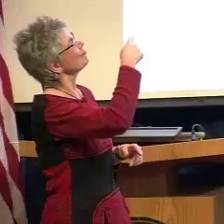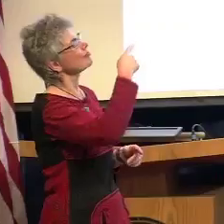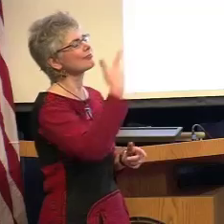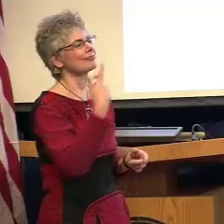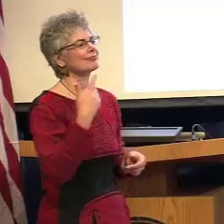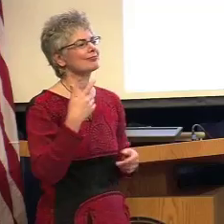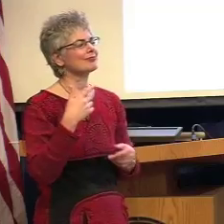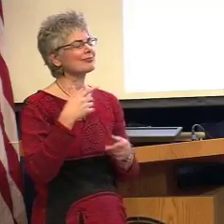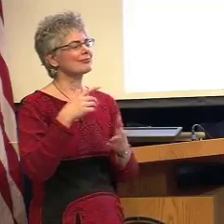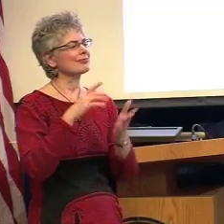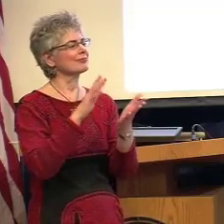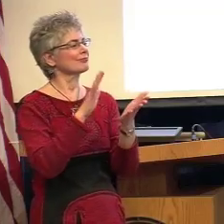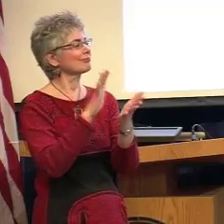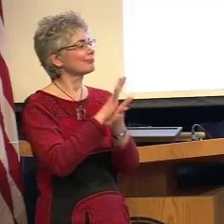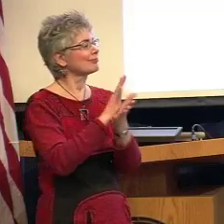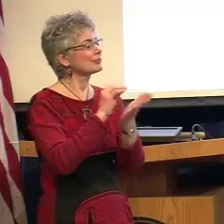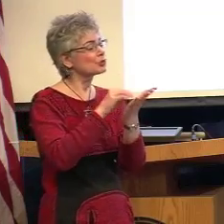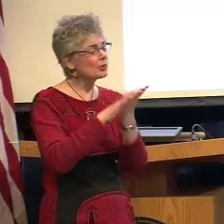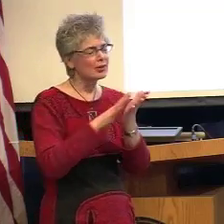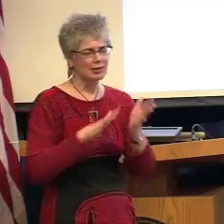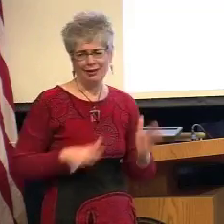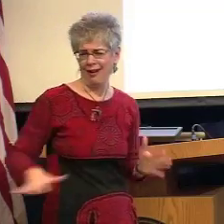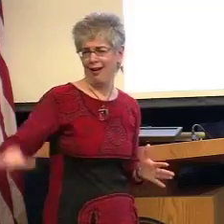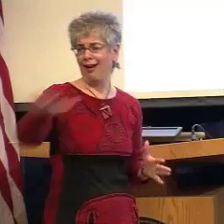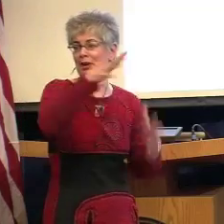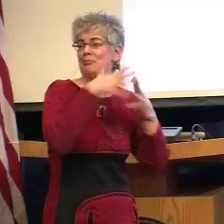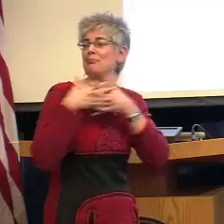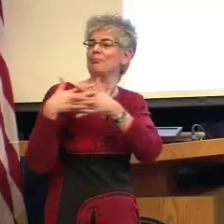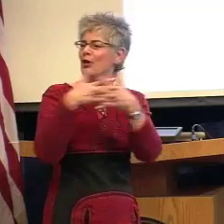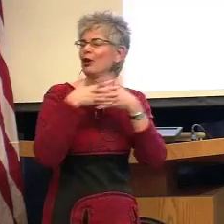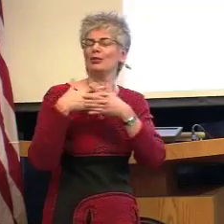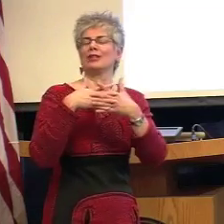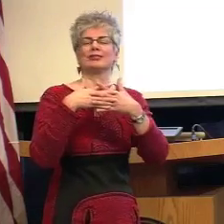So this is the rationale, which may be somewhat obvious.